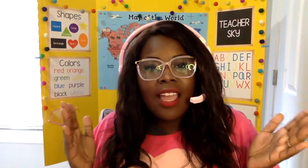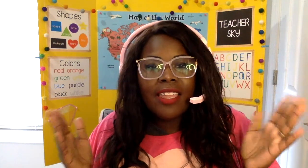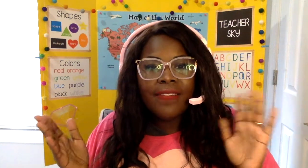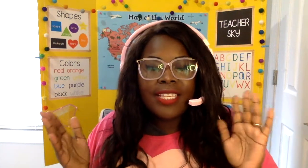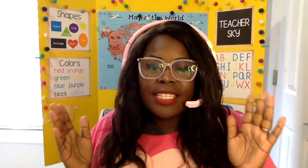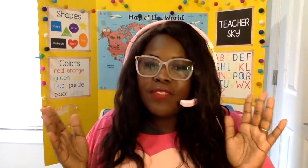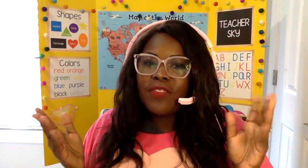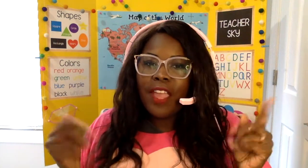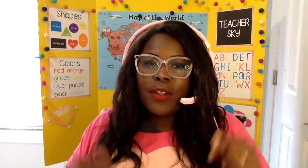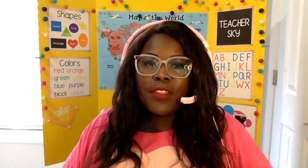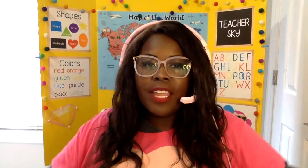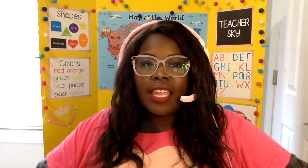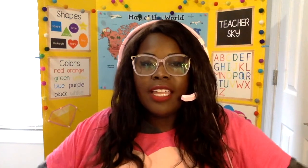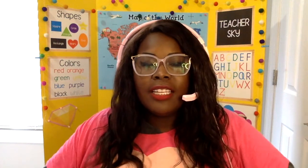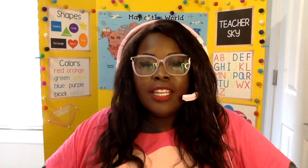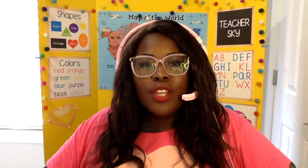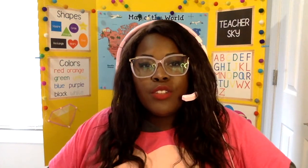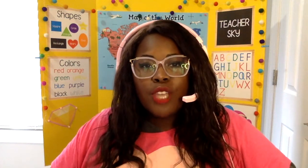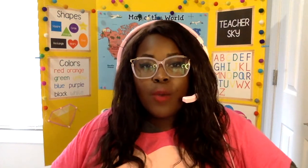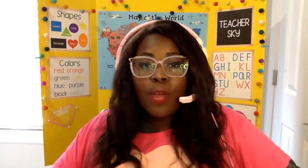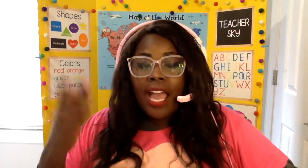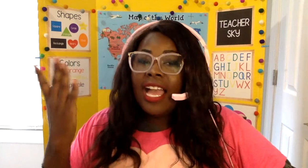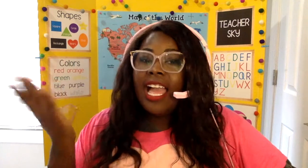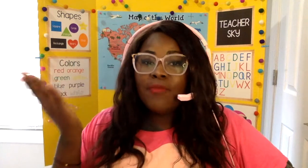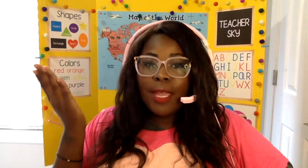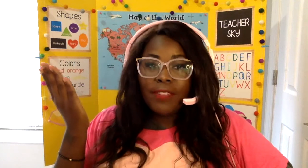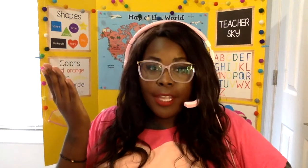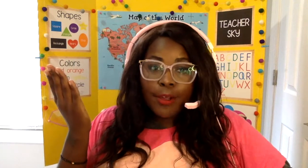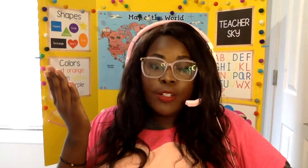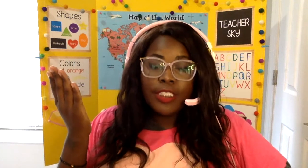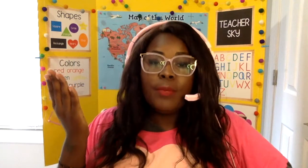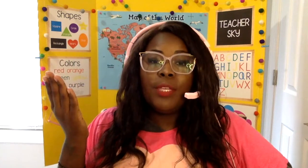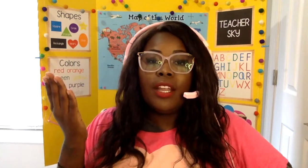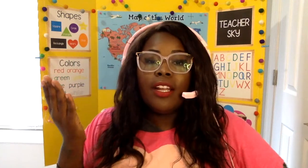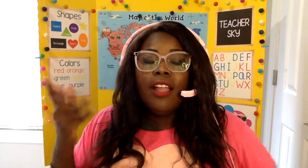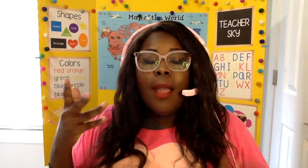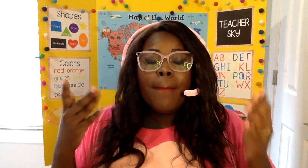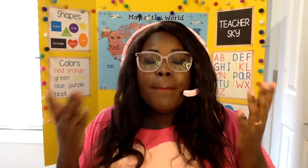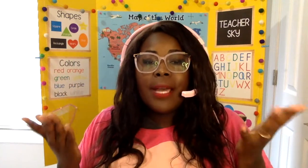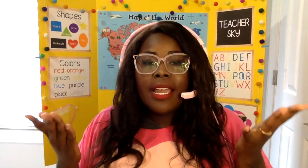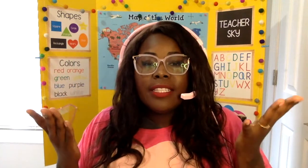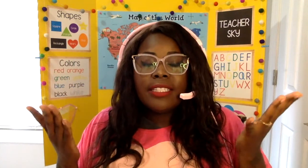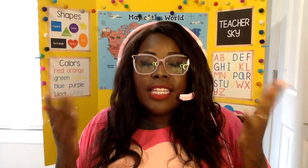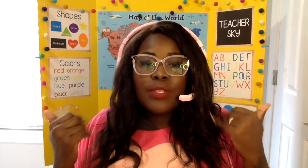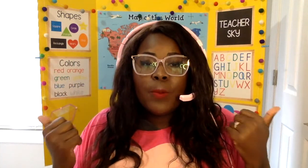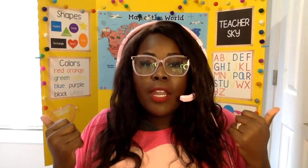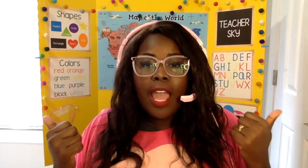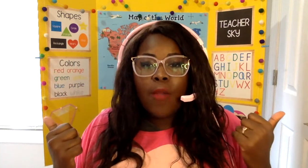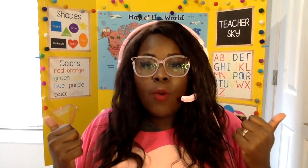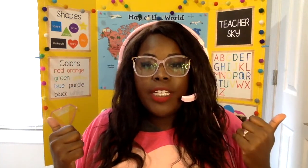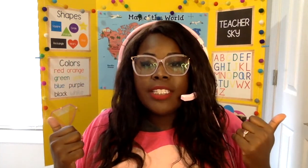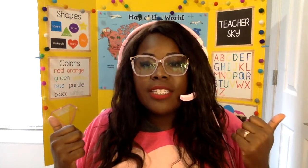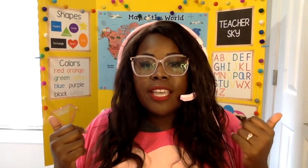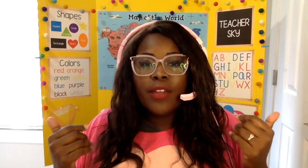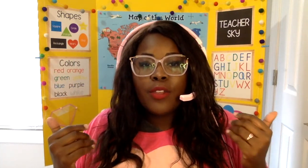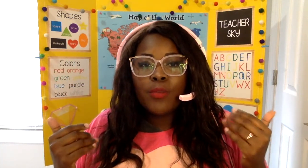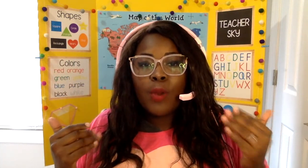in the sense that you're thinking. So I have my video on TPR but this one I wanted to tell you more